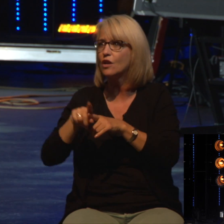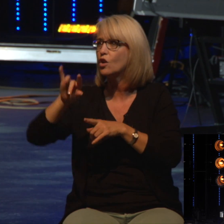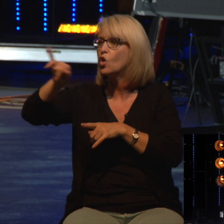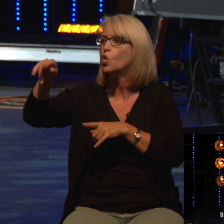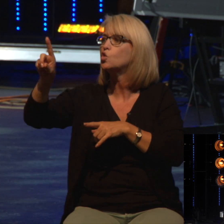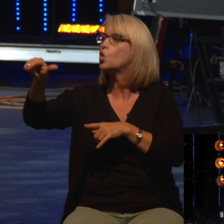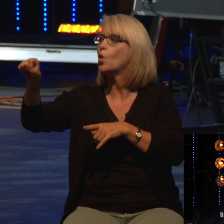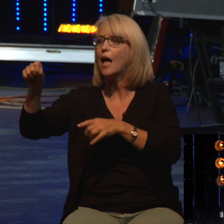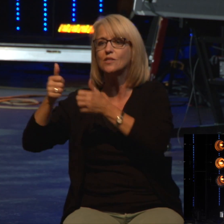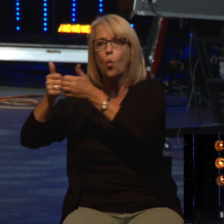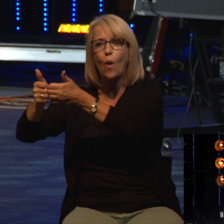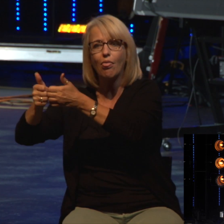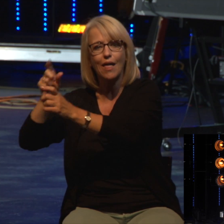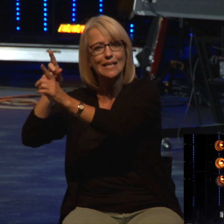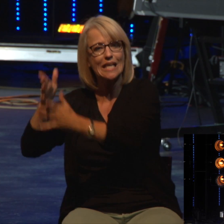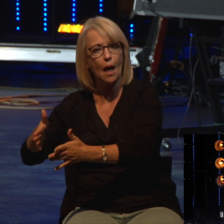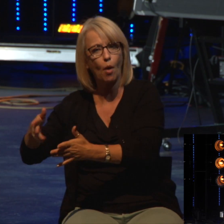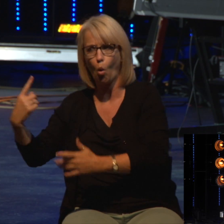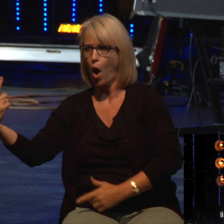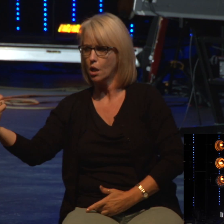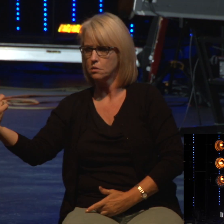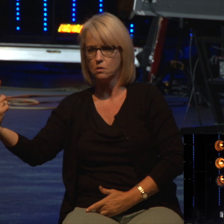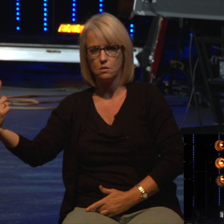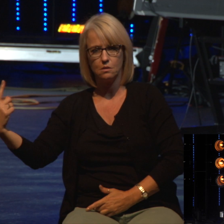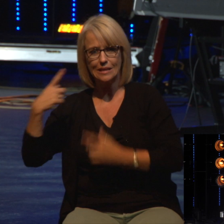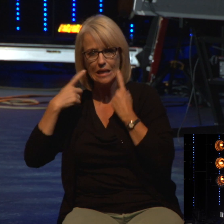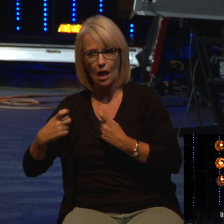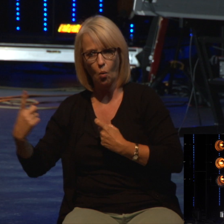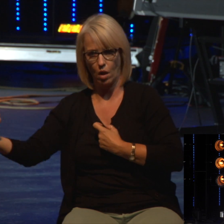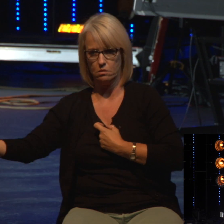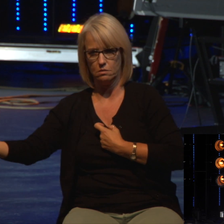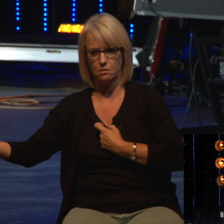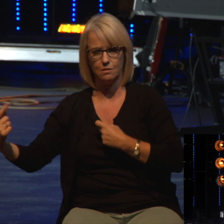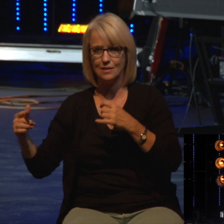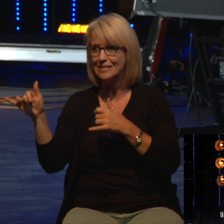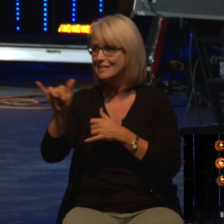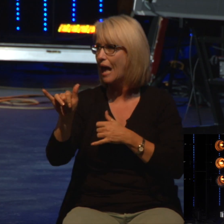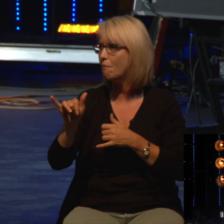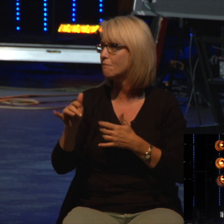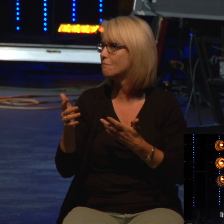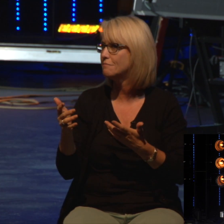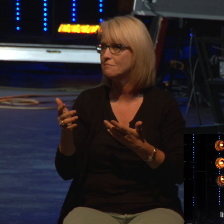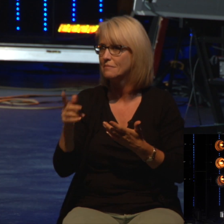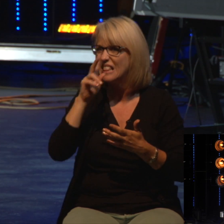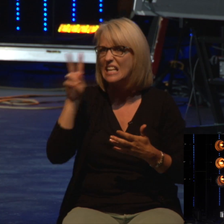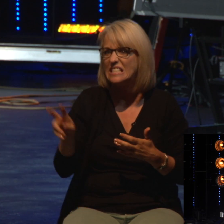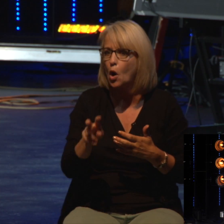the serpent in the Garden of Eden. But we remember that in Galatians chapter 6 and